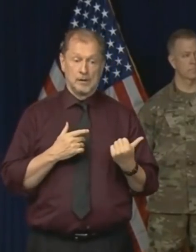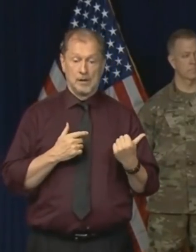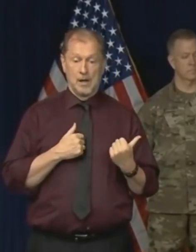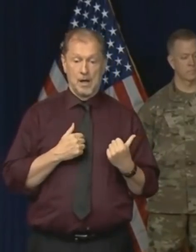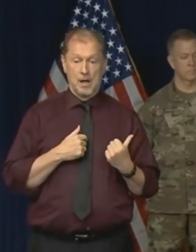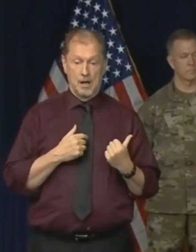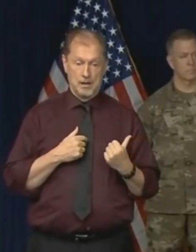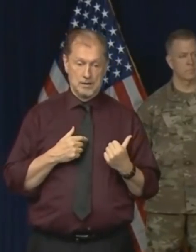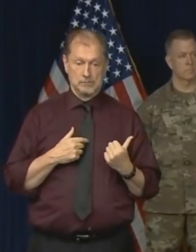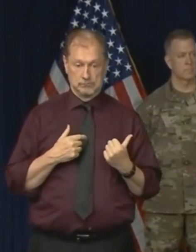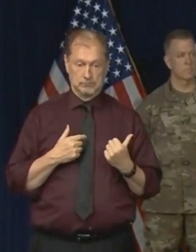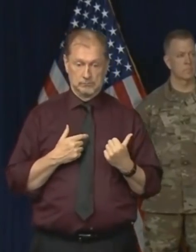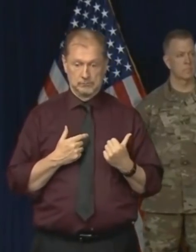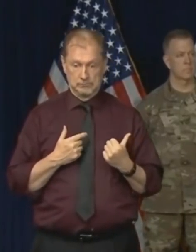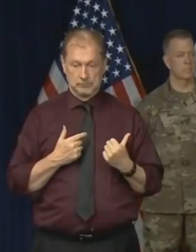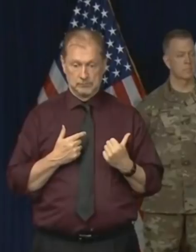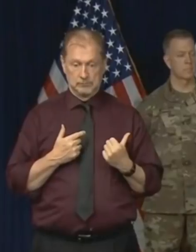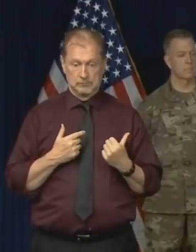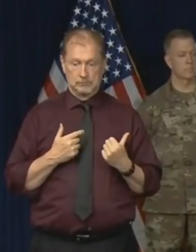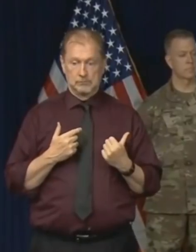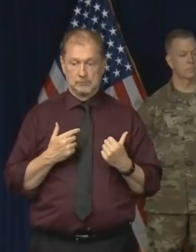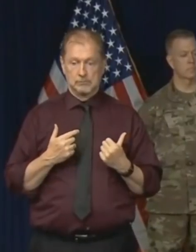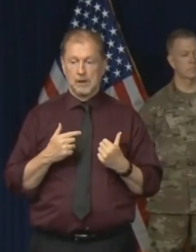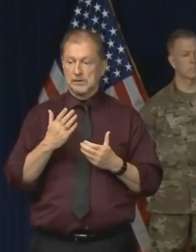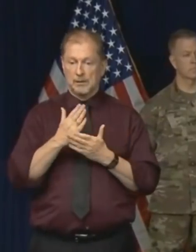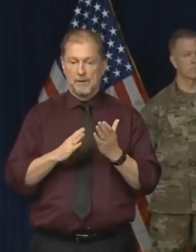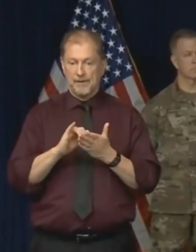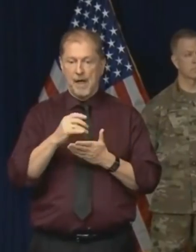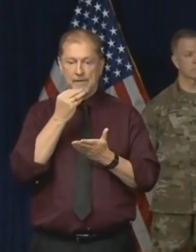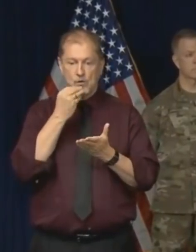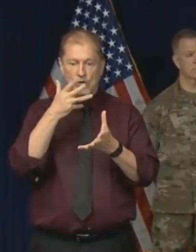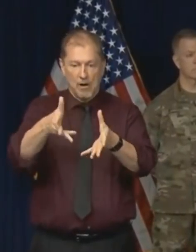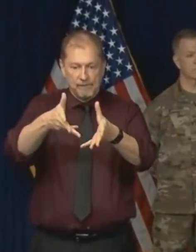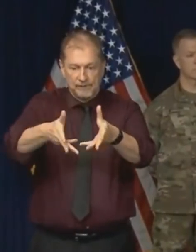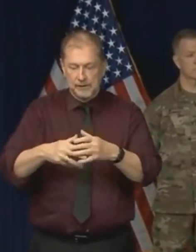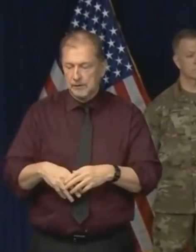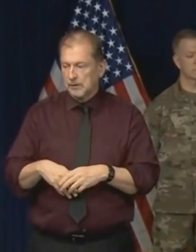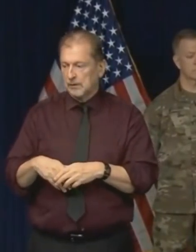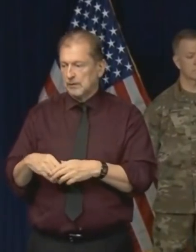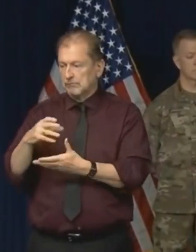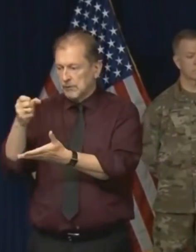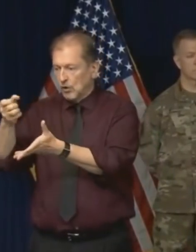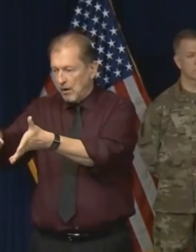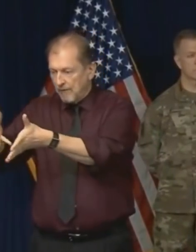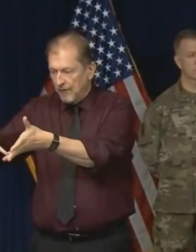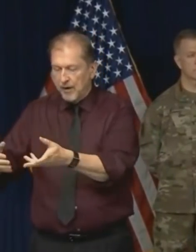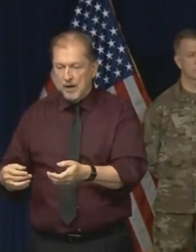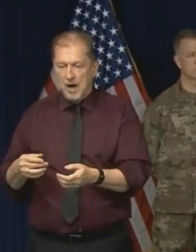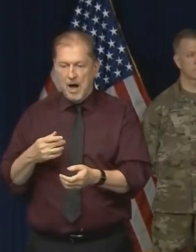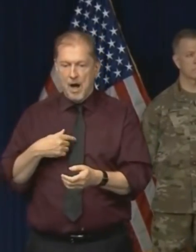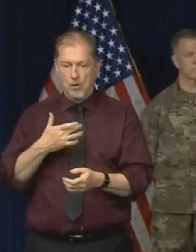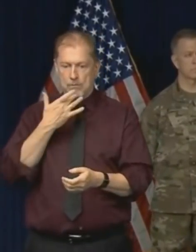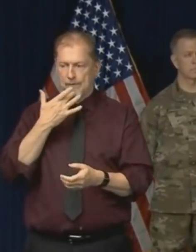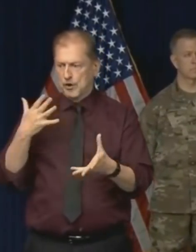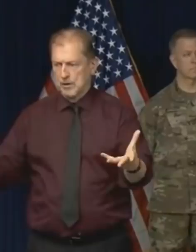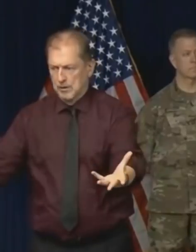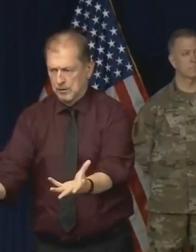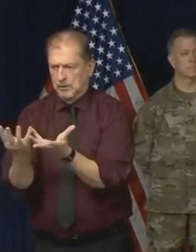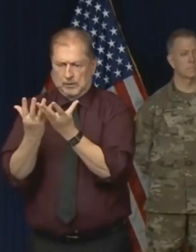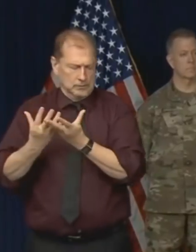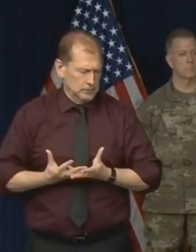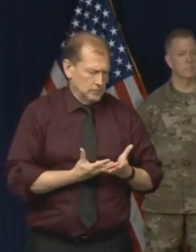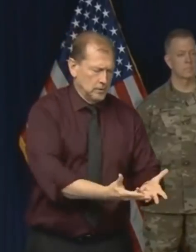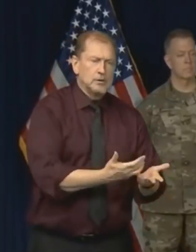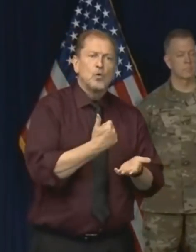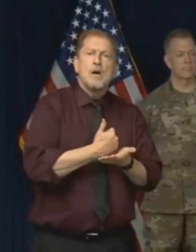get, you know, to get some of those goods to support the, particularly the kids who are on free or